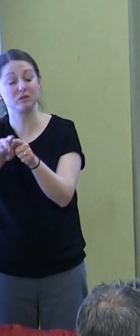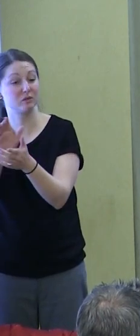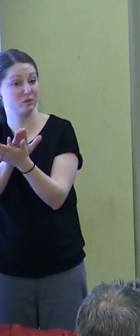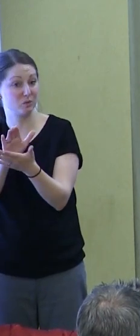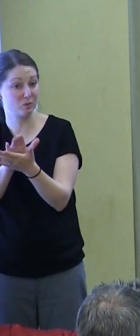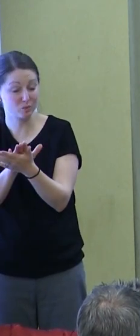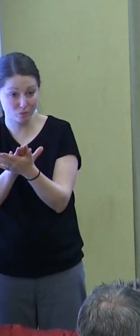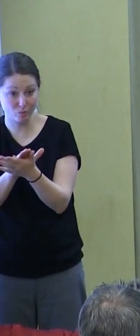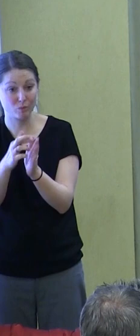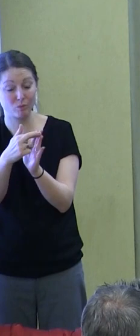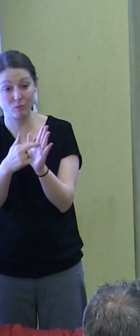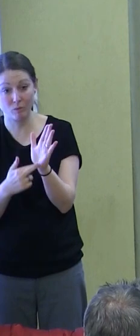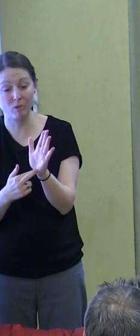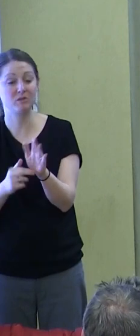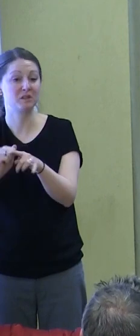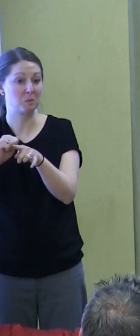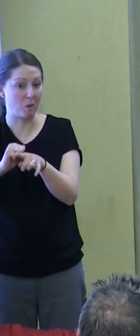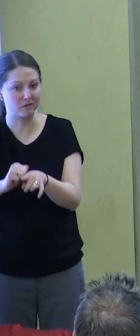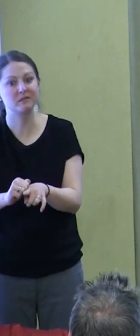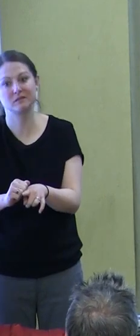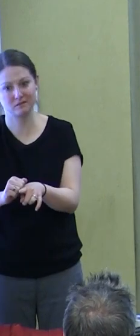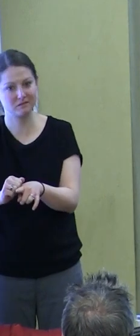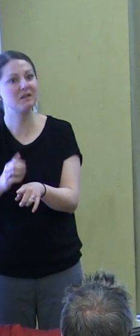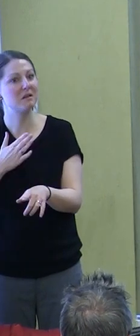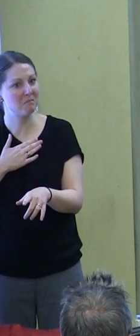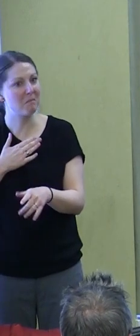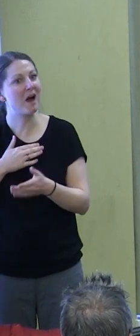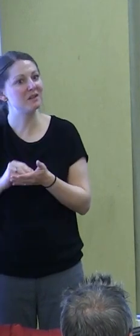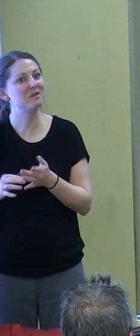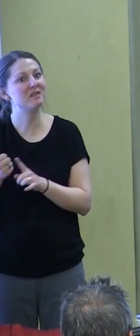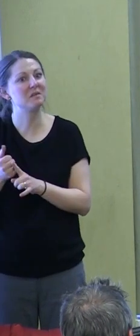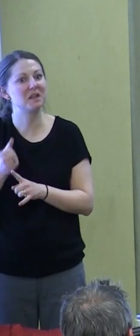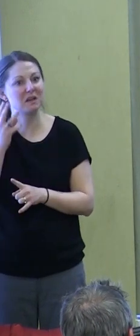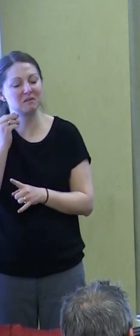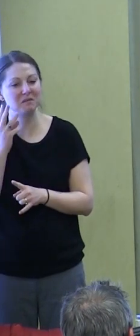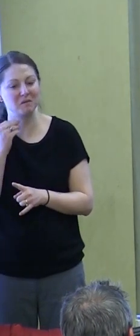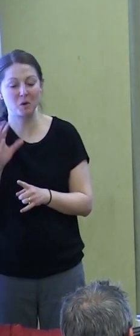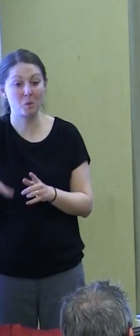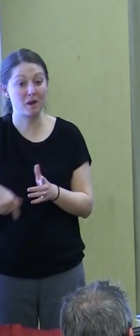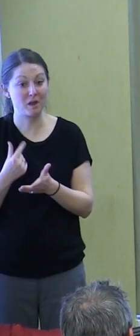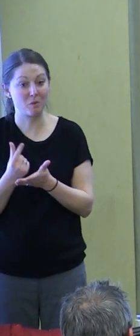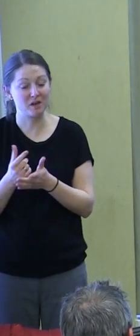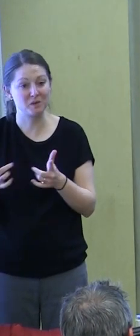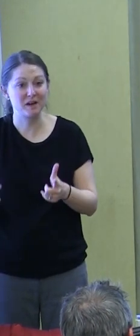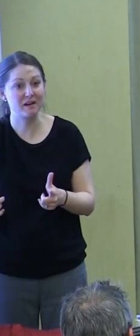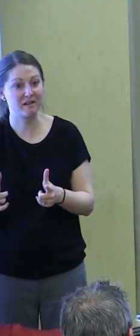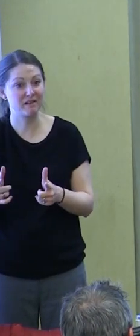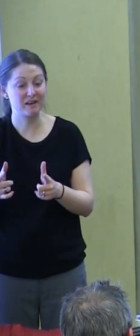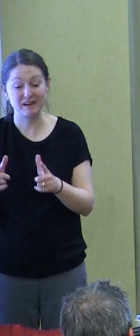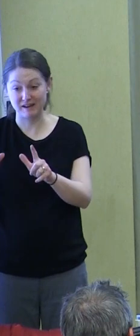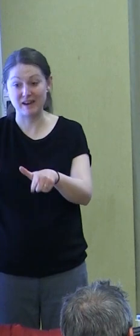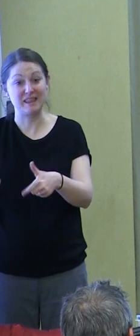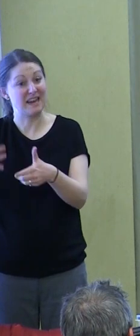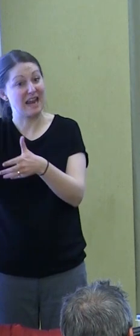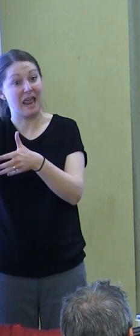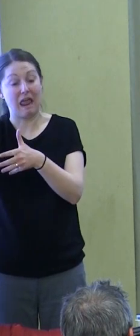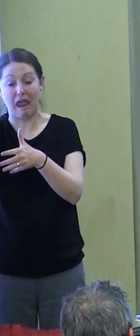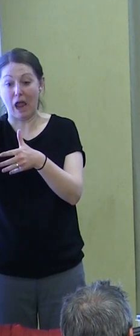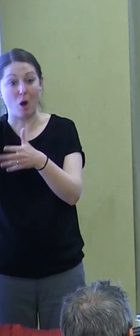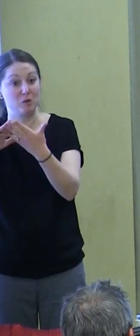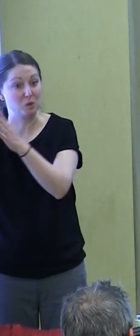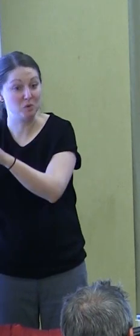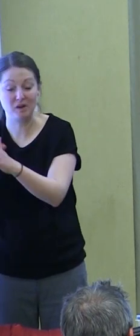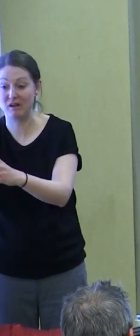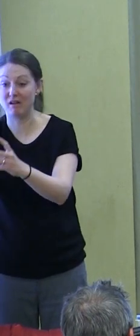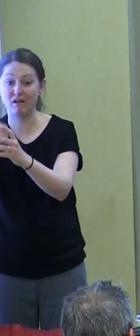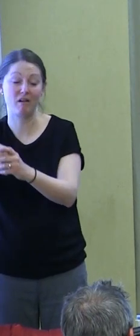practices. So my UC students walk away ready to contribute to civic and political action and to work with